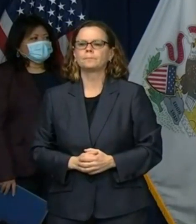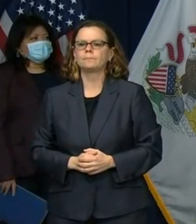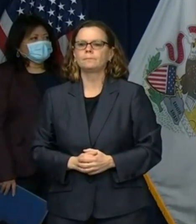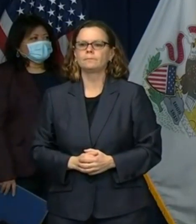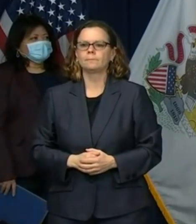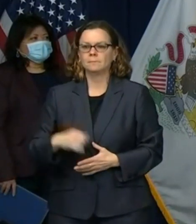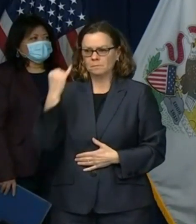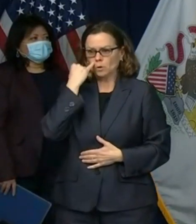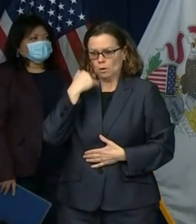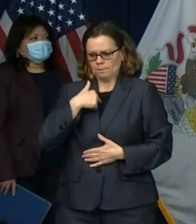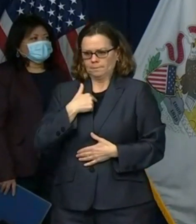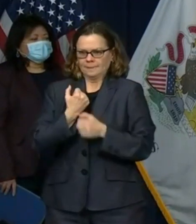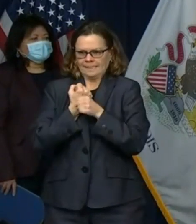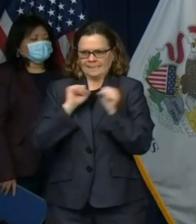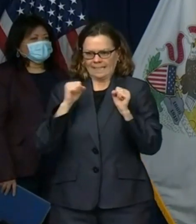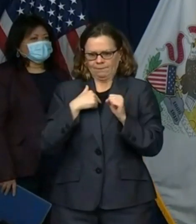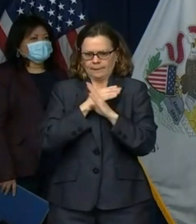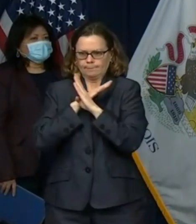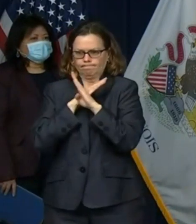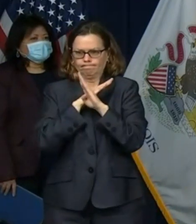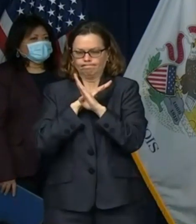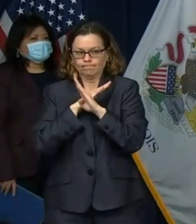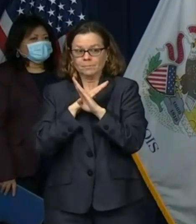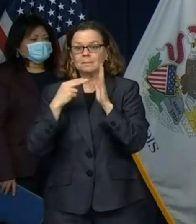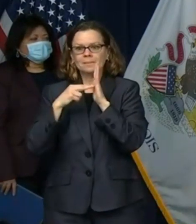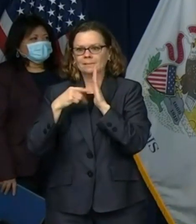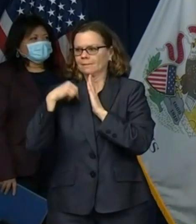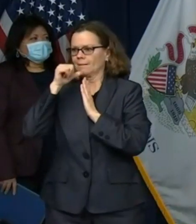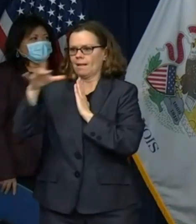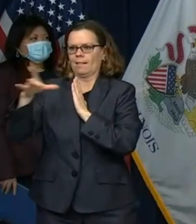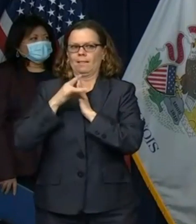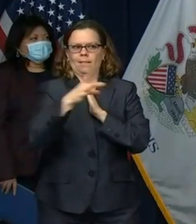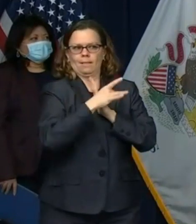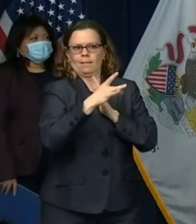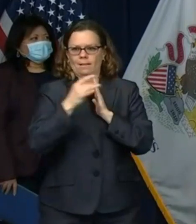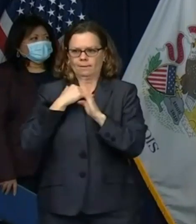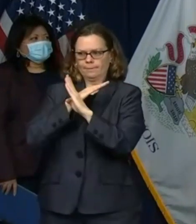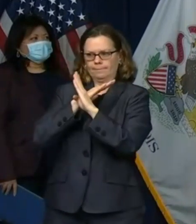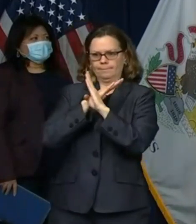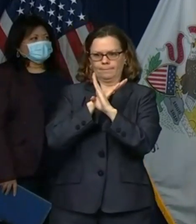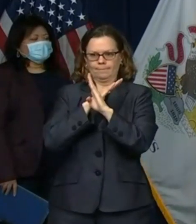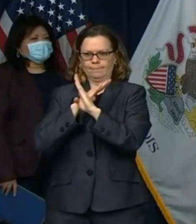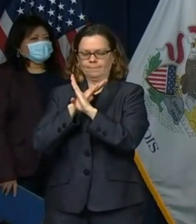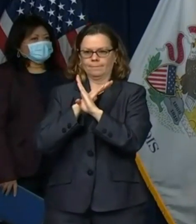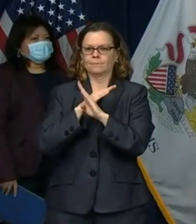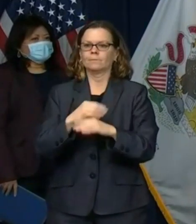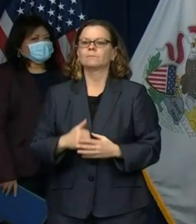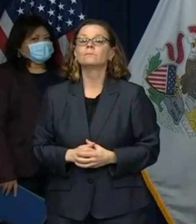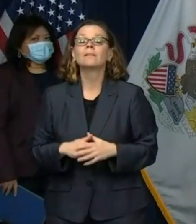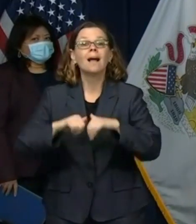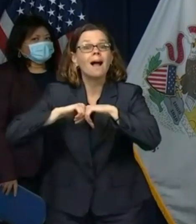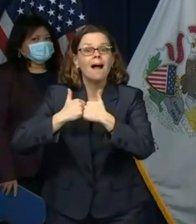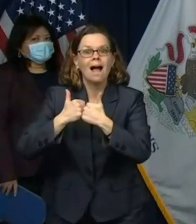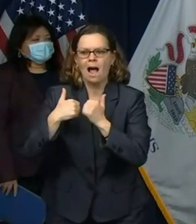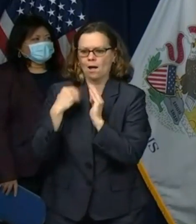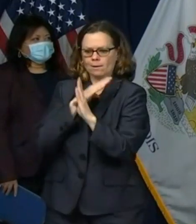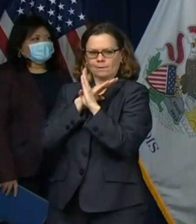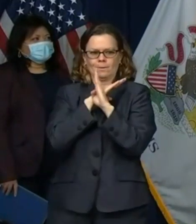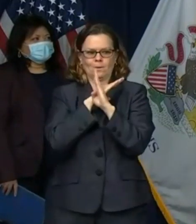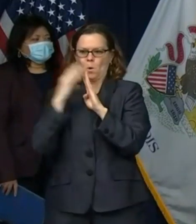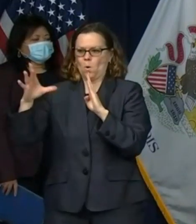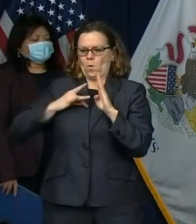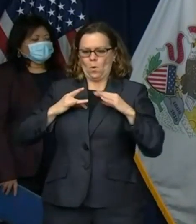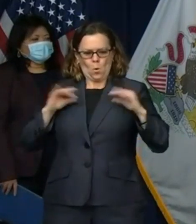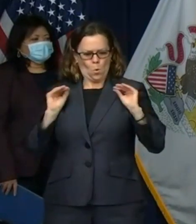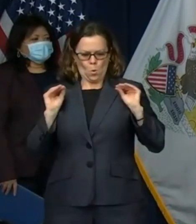healthy is to avoid becoming infected in the first place and to do that stay home if you do have to go out